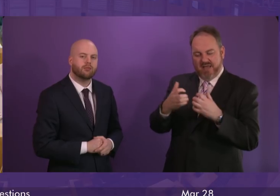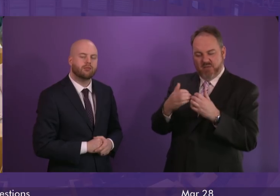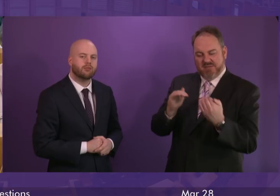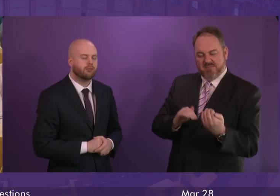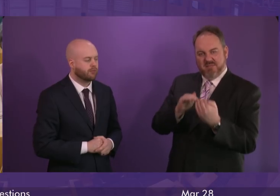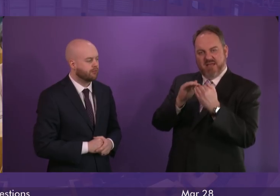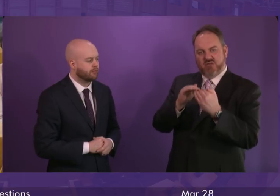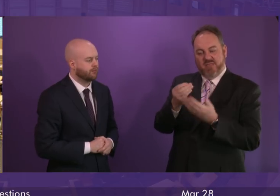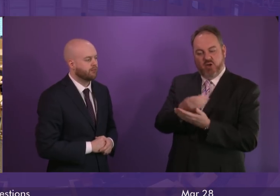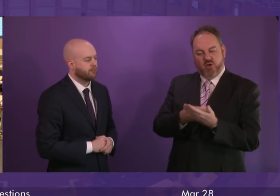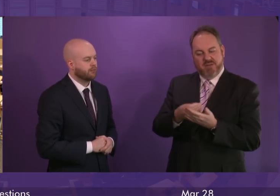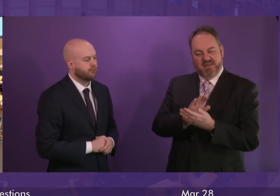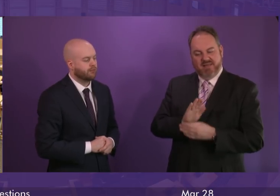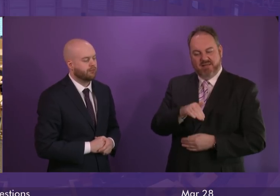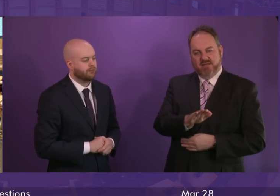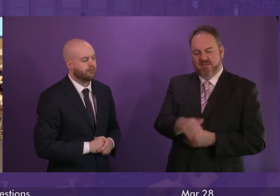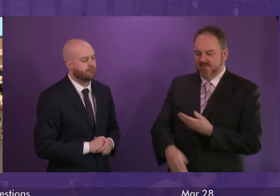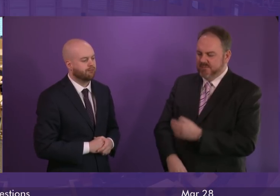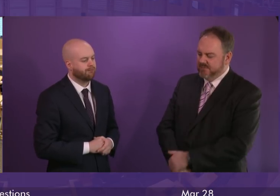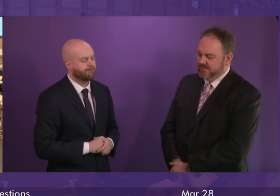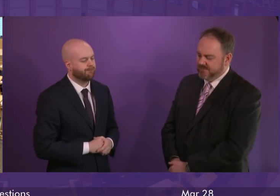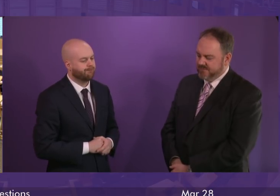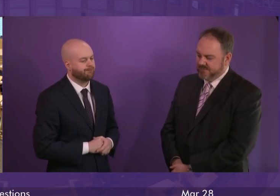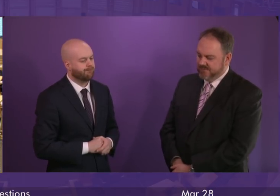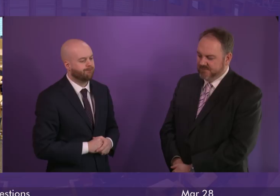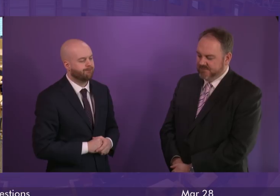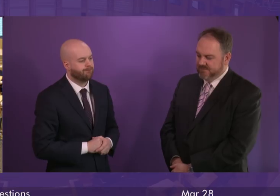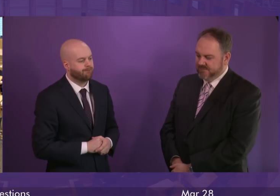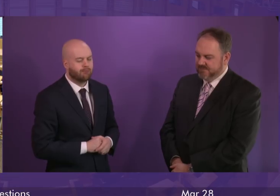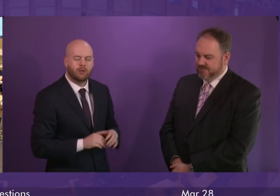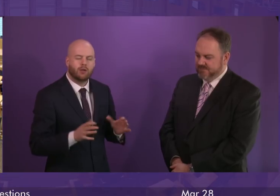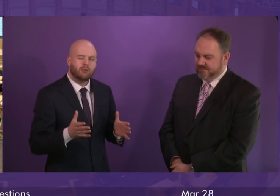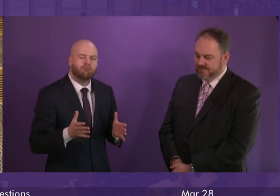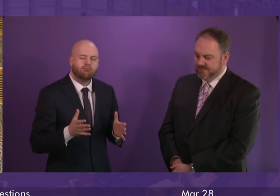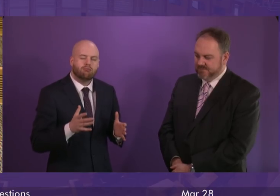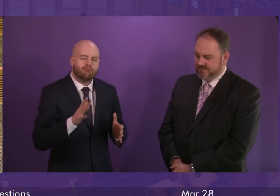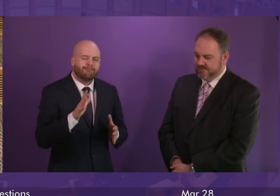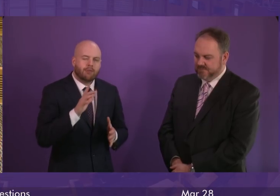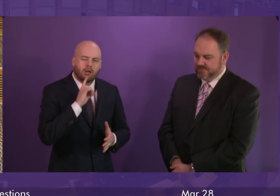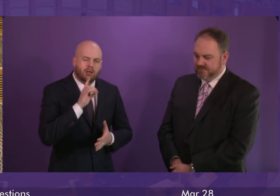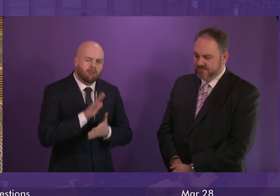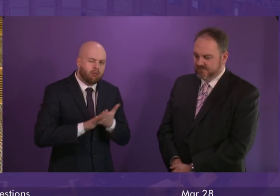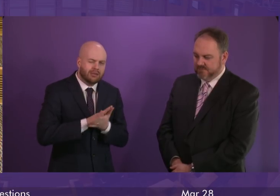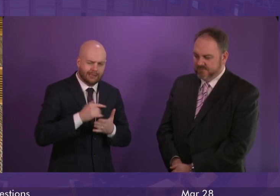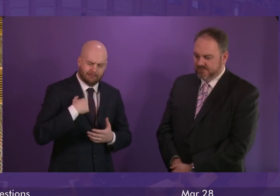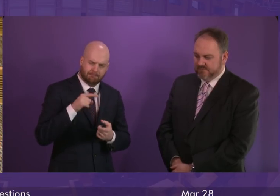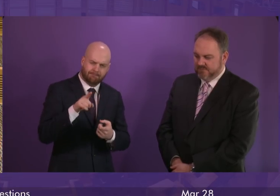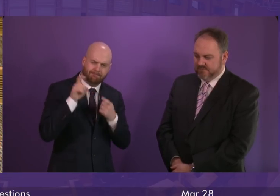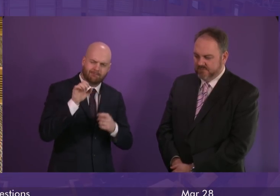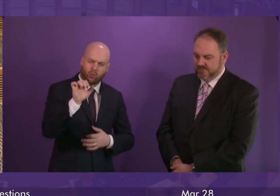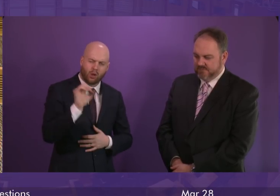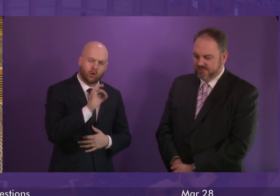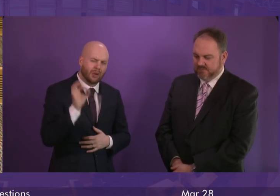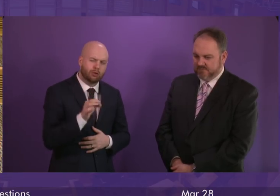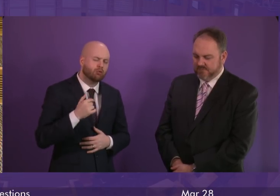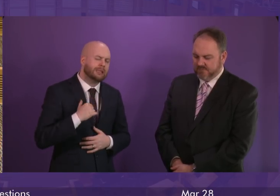Government manage that? First Minister. I'm not, forgive me, I'm genuinely not sure I entirely understand that question but I'm happy to reflect